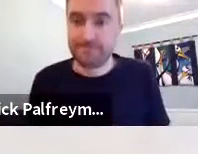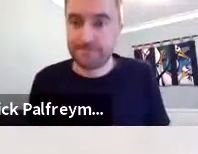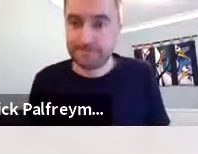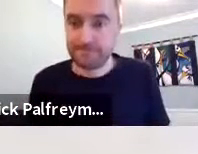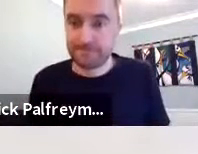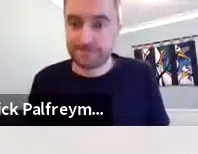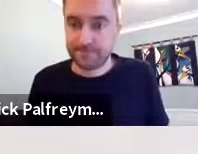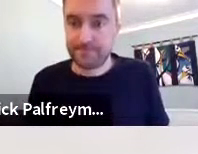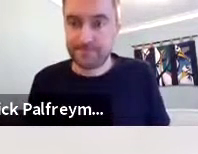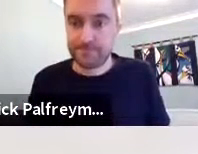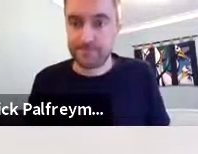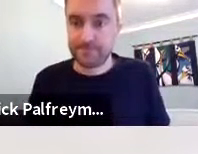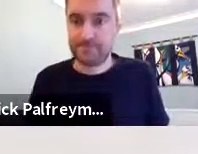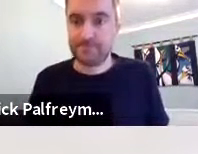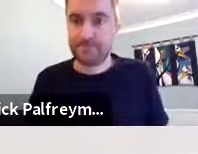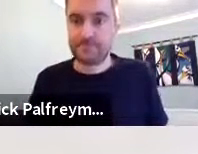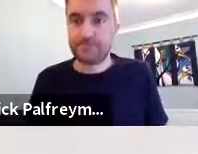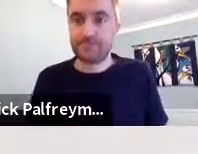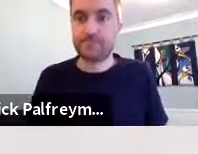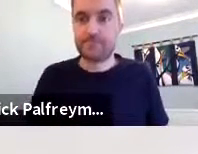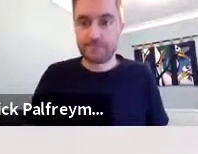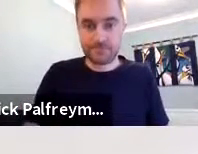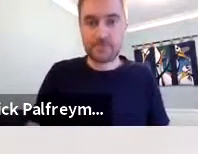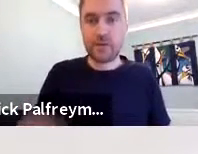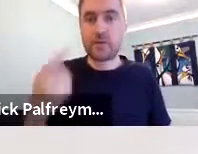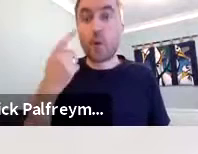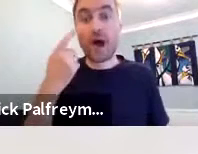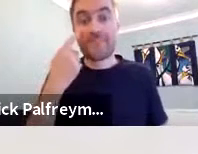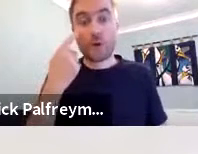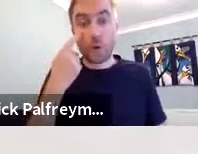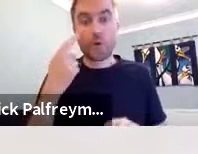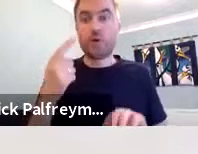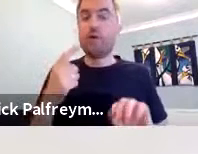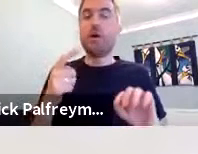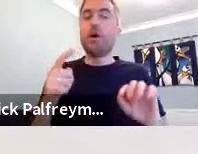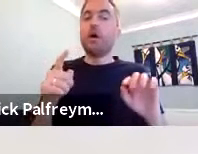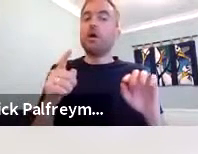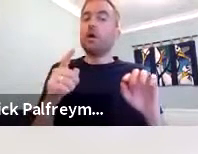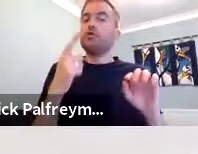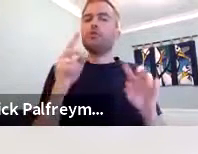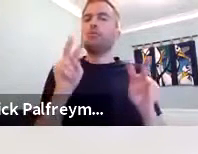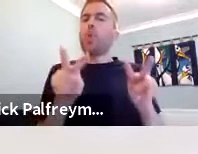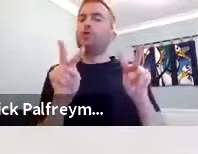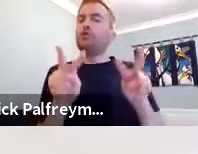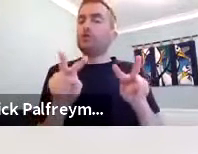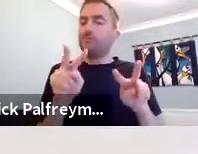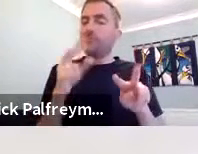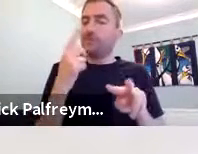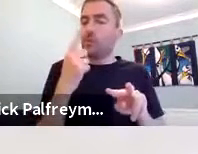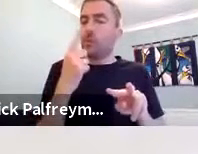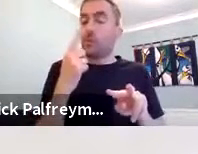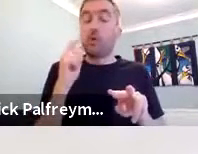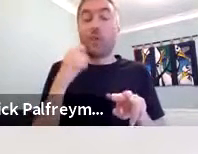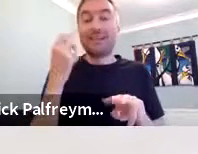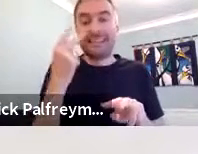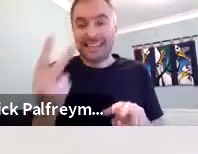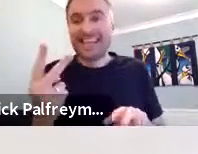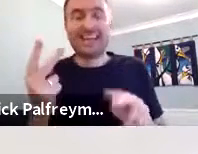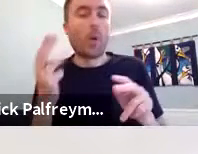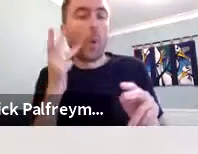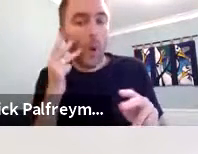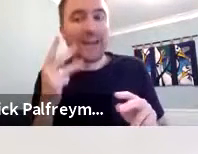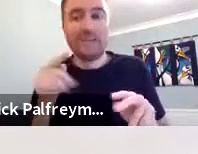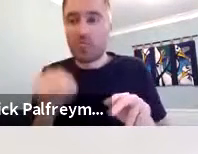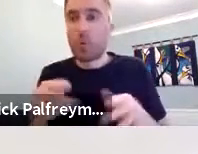variation of parents. So, I will show this clip. So, have a look. Just watch